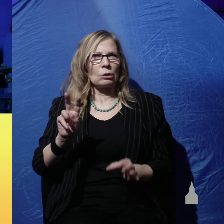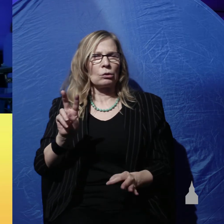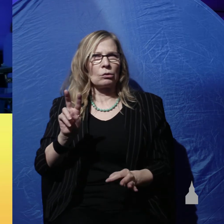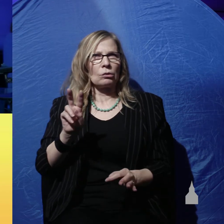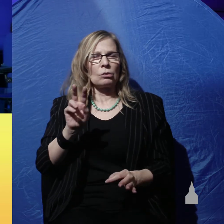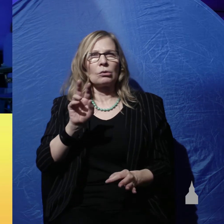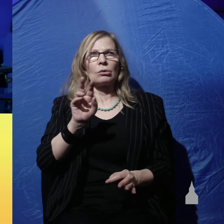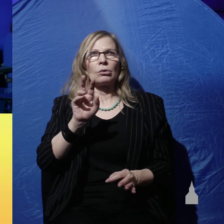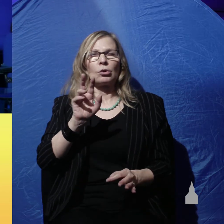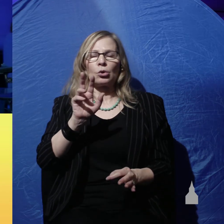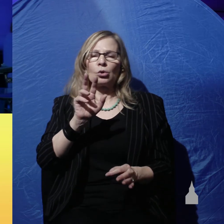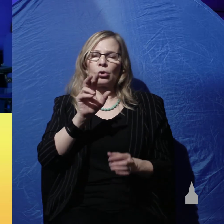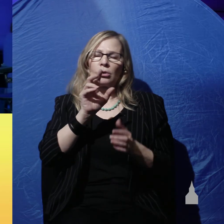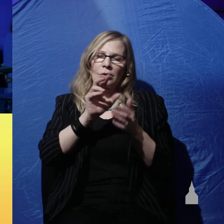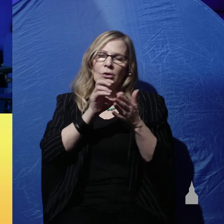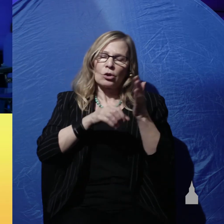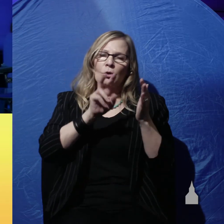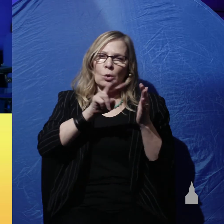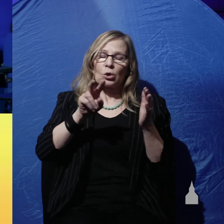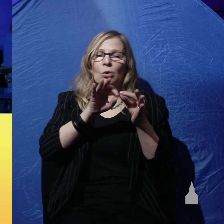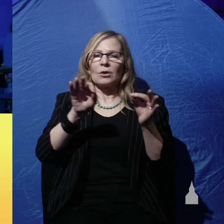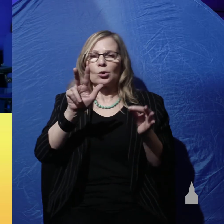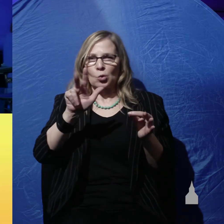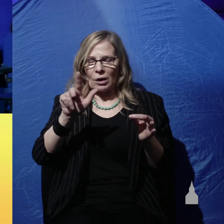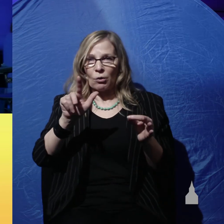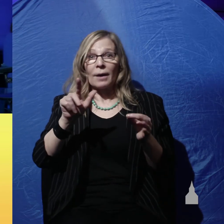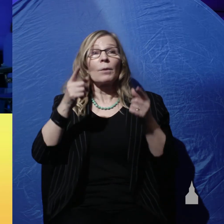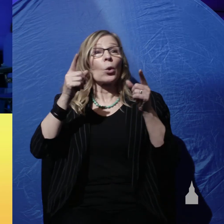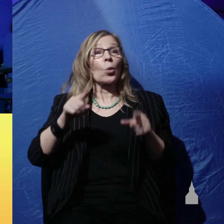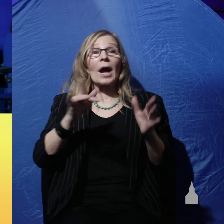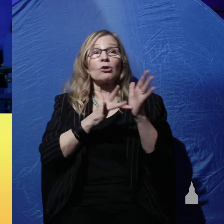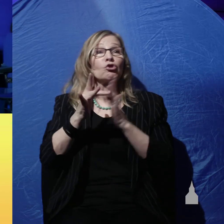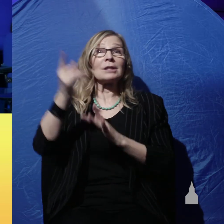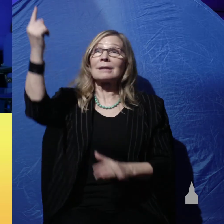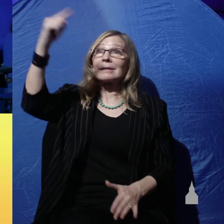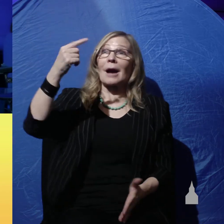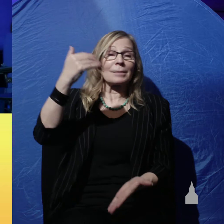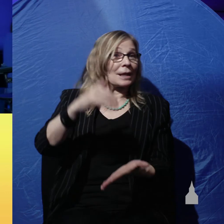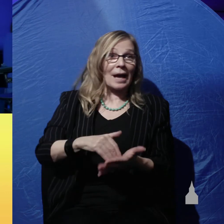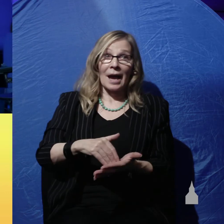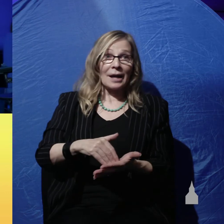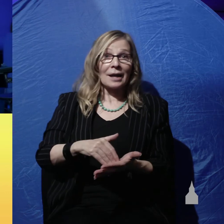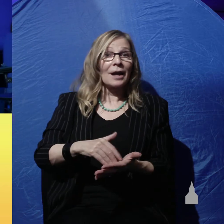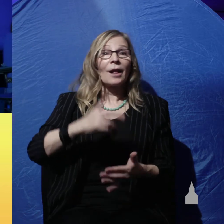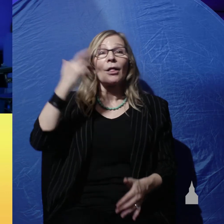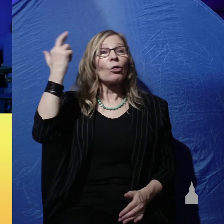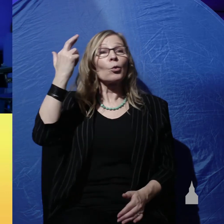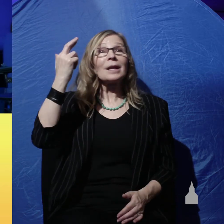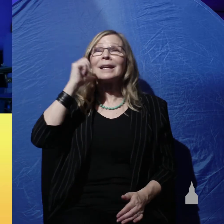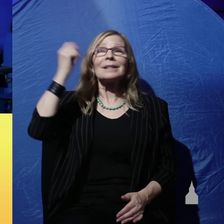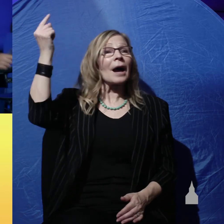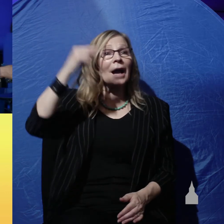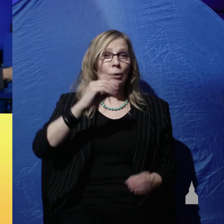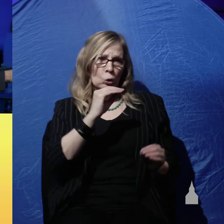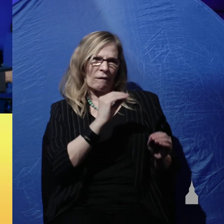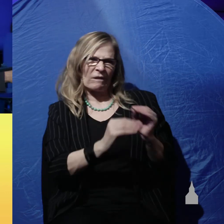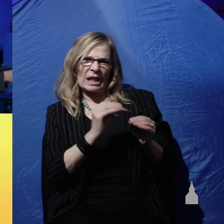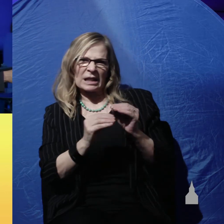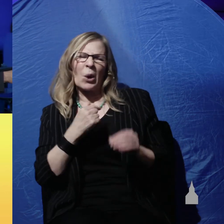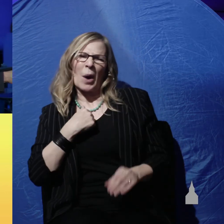says you see when Jesus comes again he's not coming again to fix a world that he did a lousy job of creating